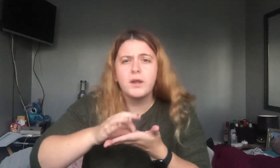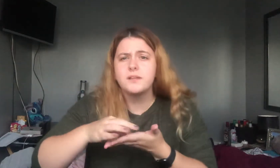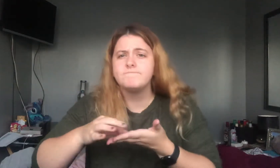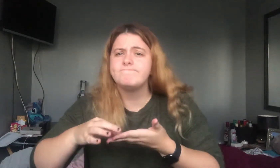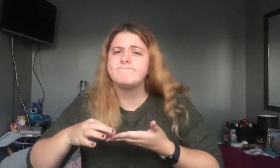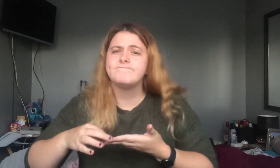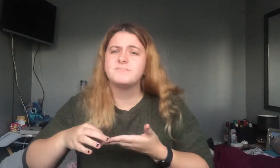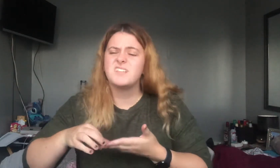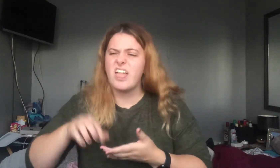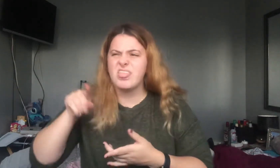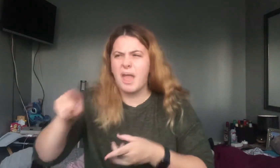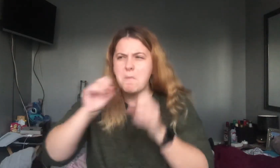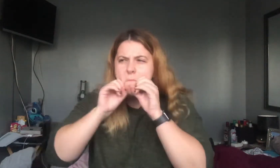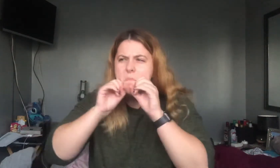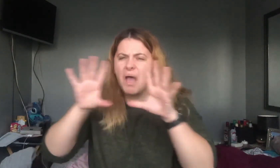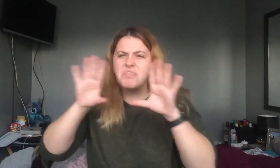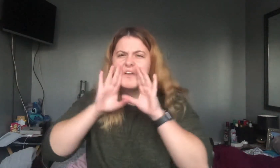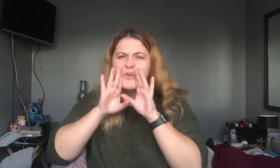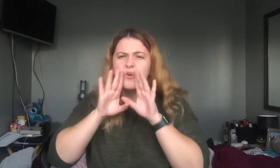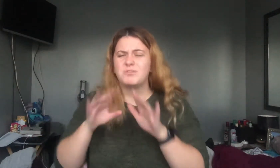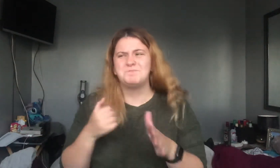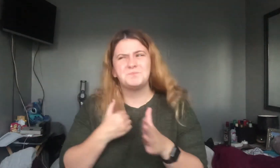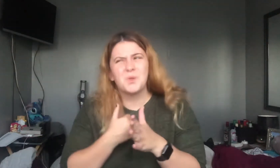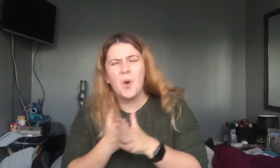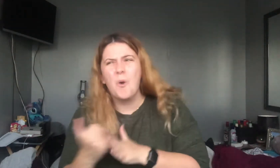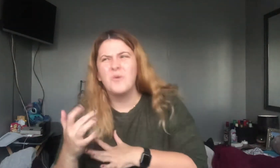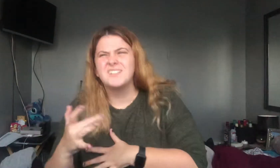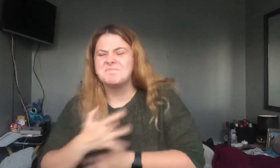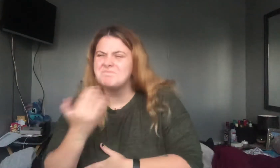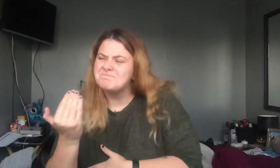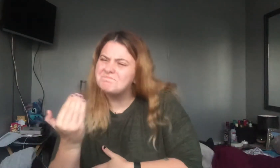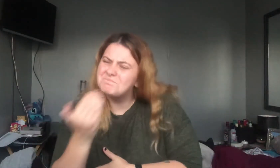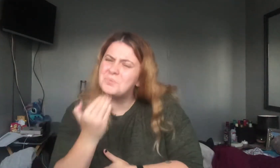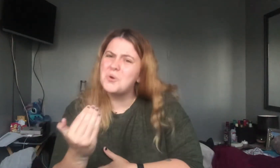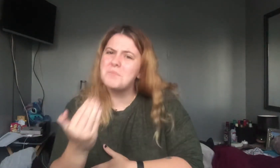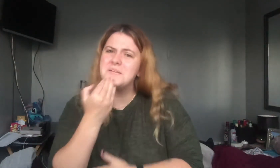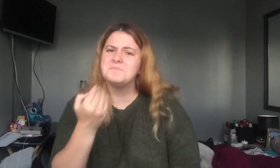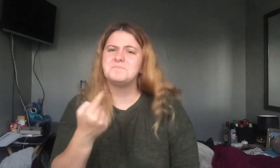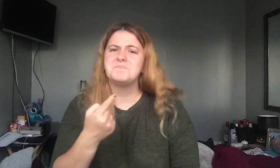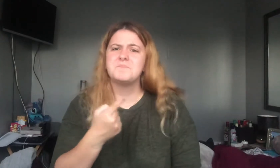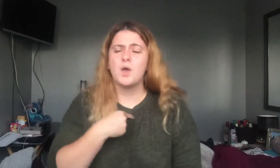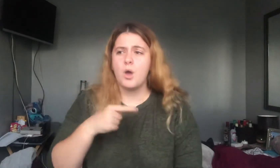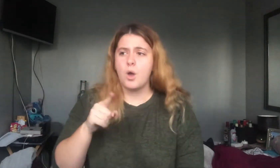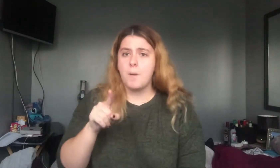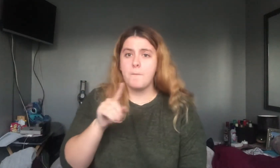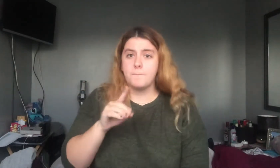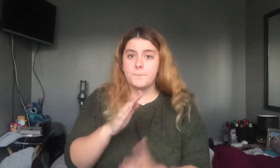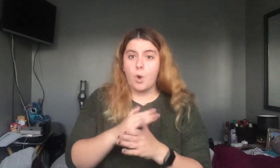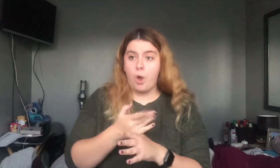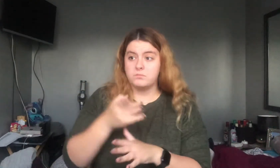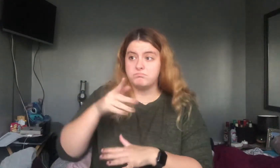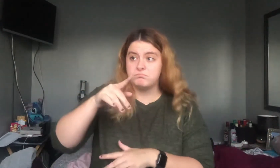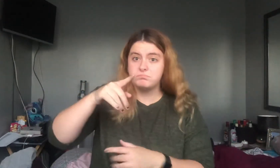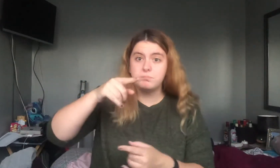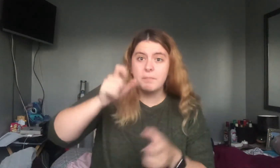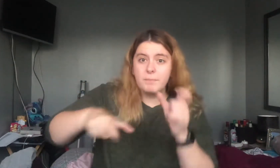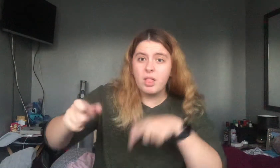stories. Something about that glory just always seemed to bore me. Cause only those I really love will never